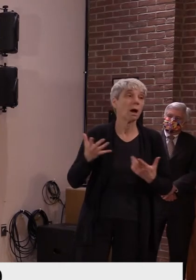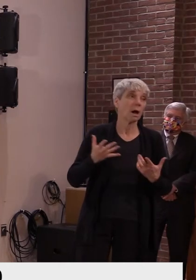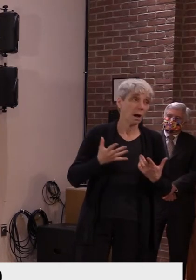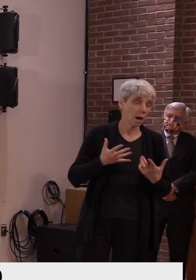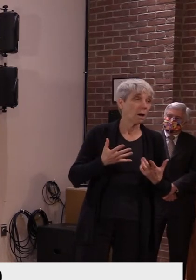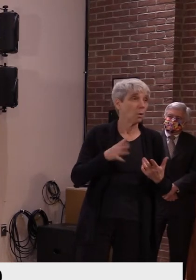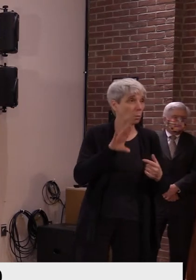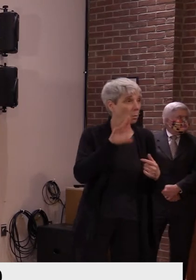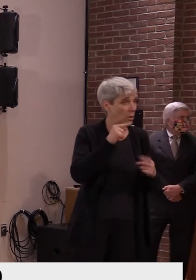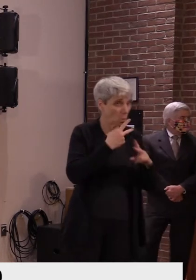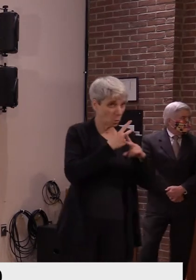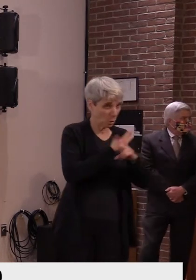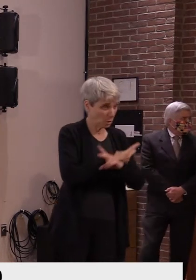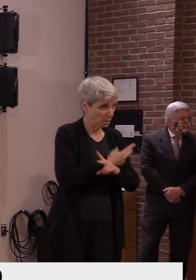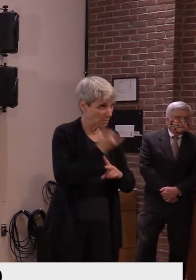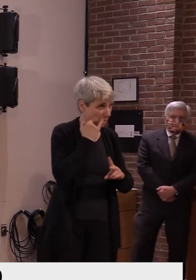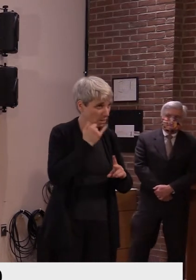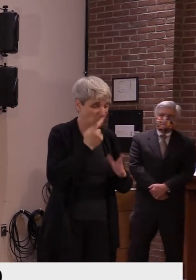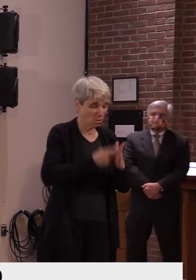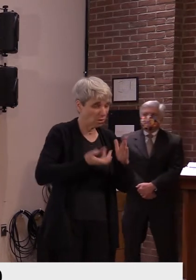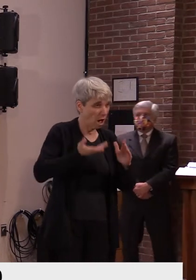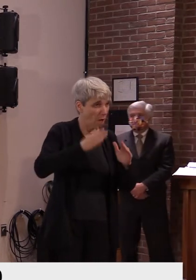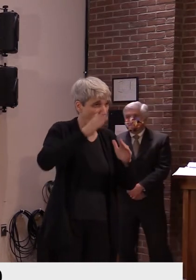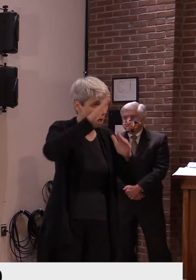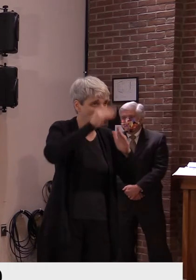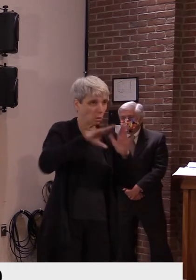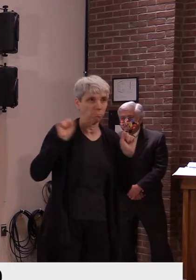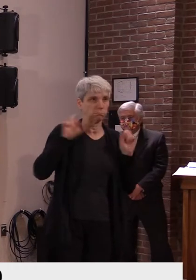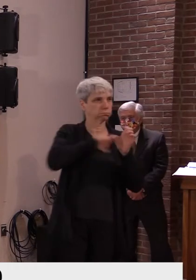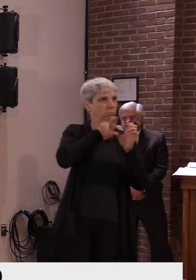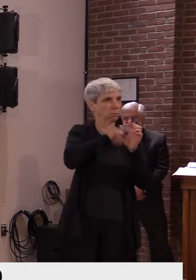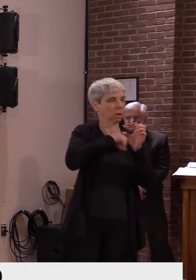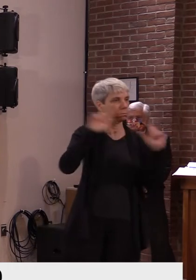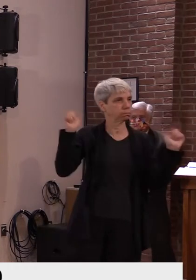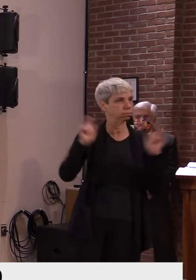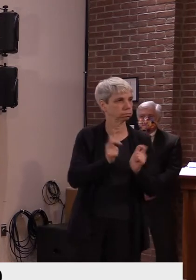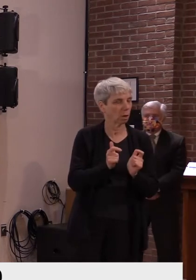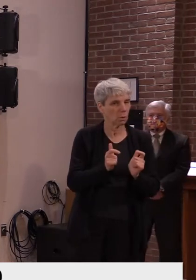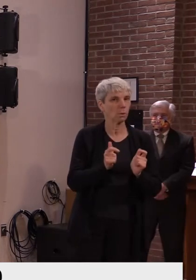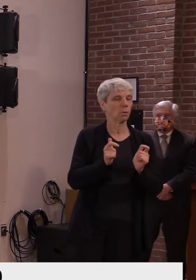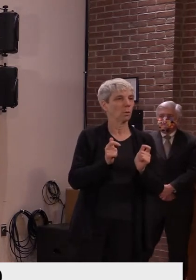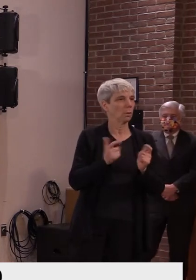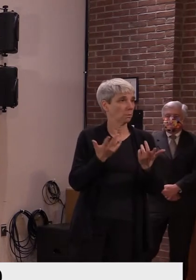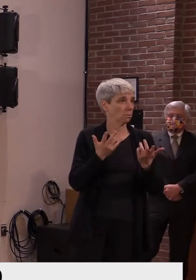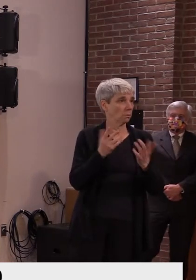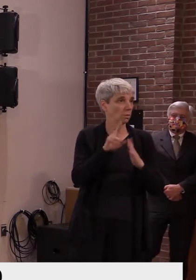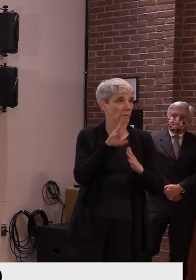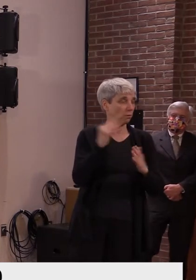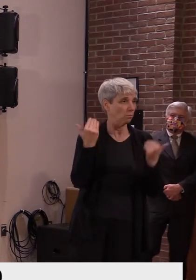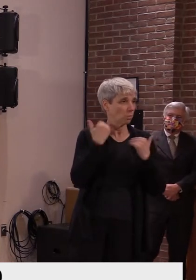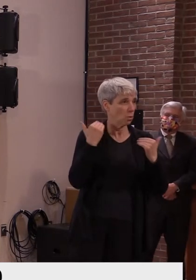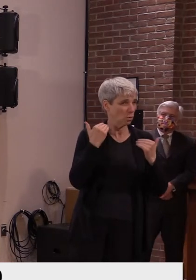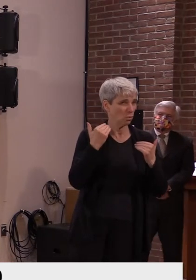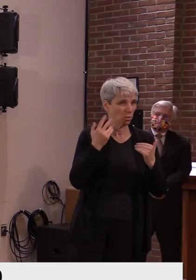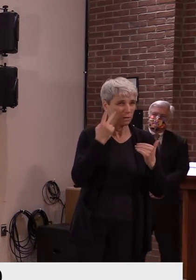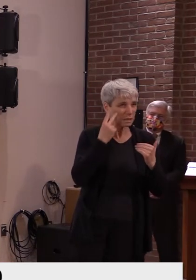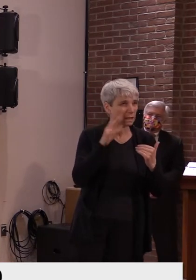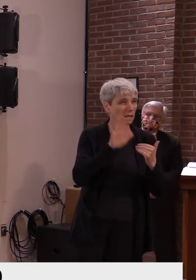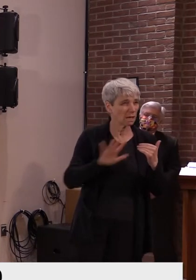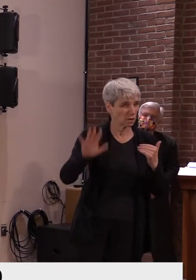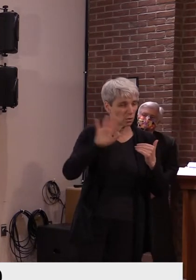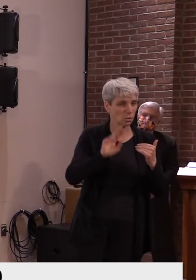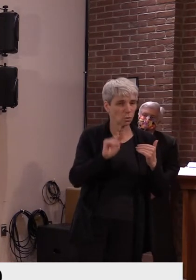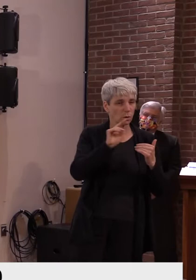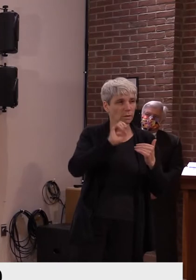more enrollment. And, uh, and I think that what we've seen, you know, with a lot of colleges in the Northeast, smaller colleges, uh, albeit